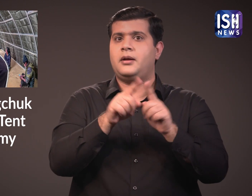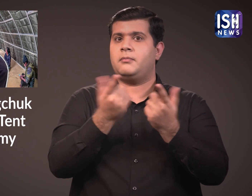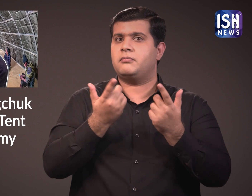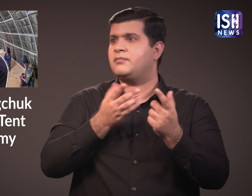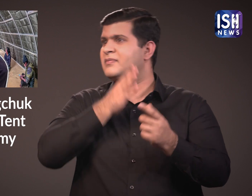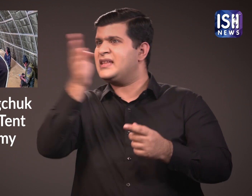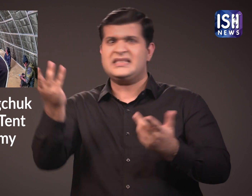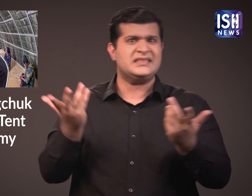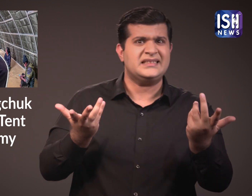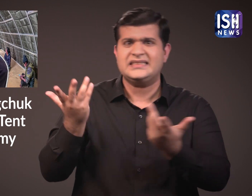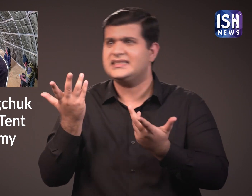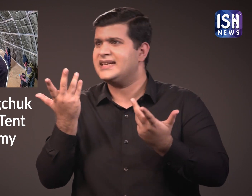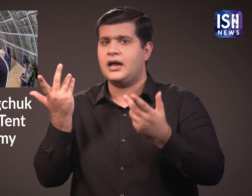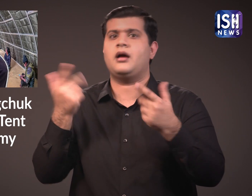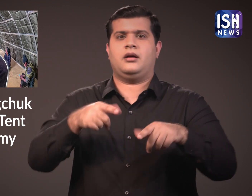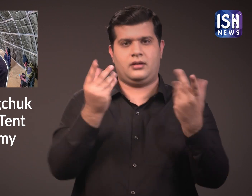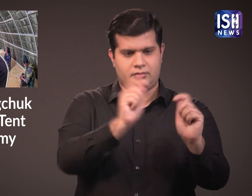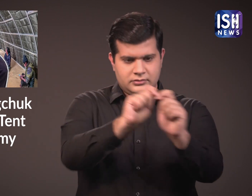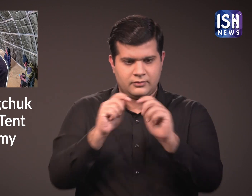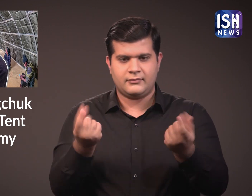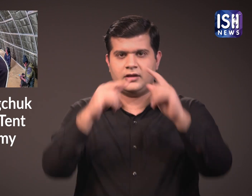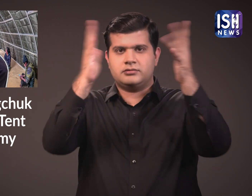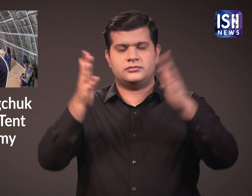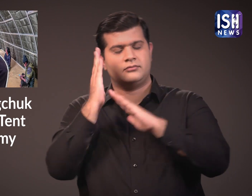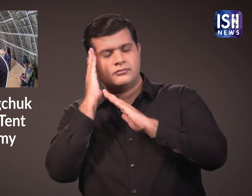it can be used by anyone who needs quick accommodation.